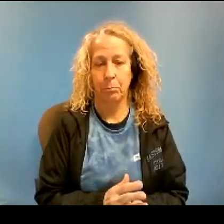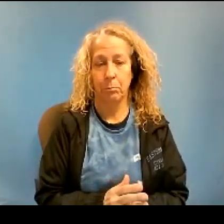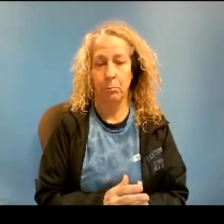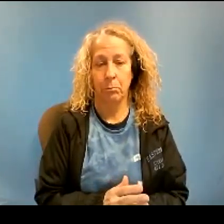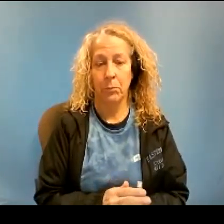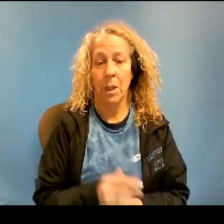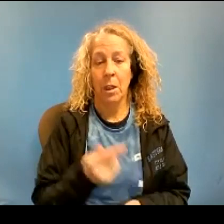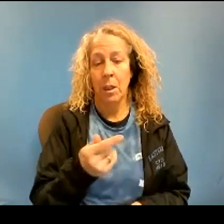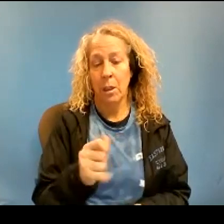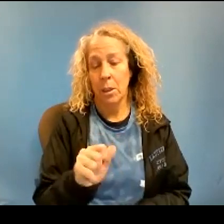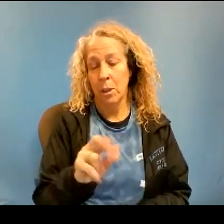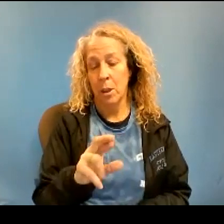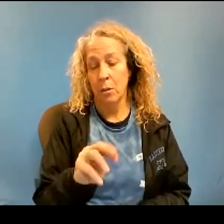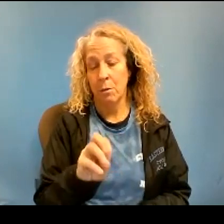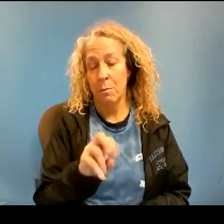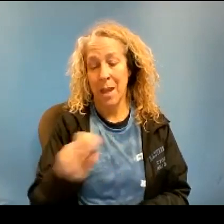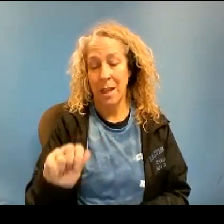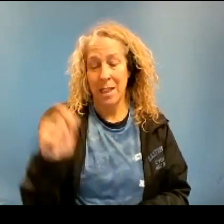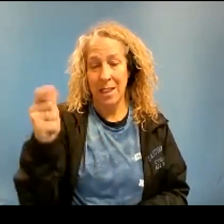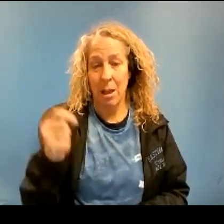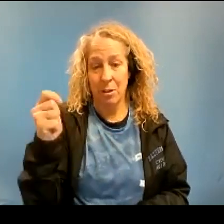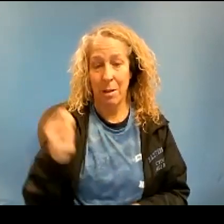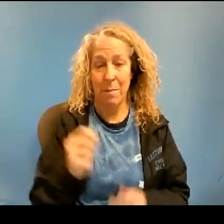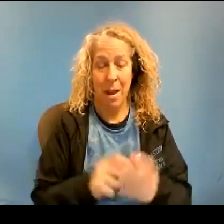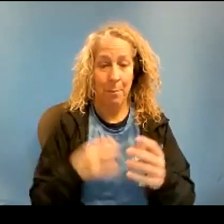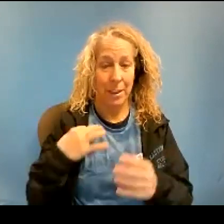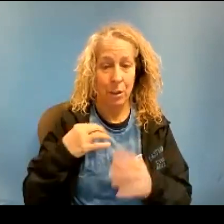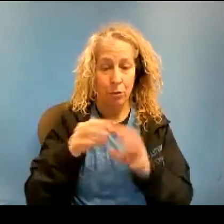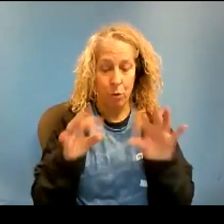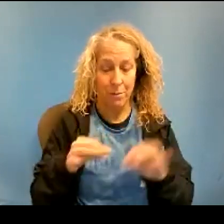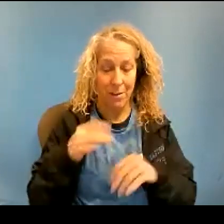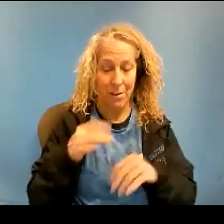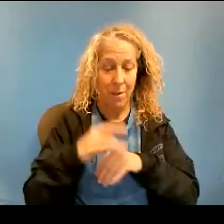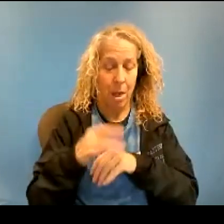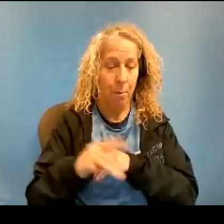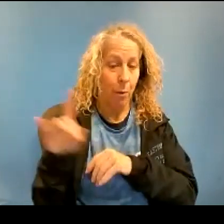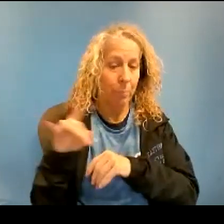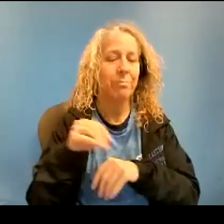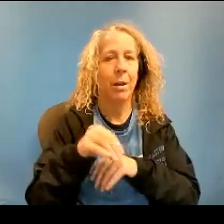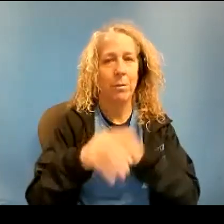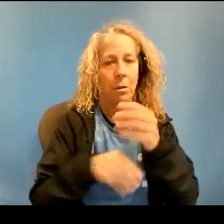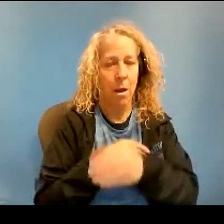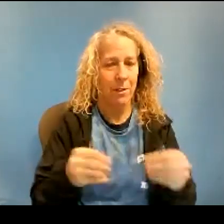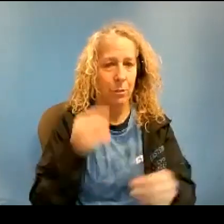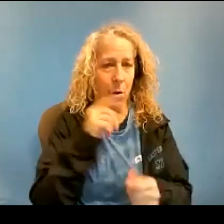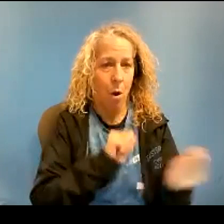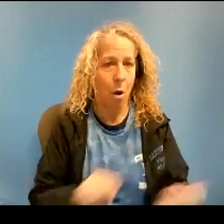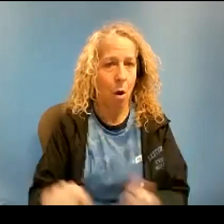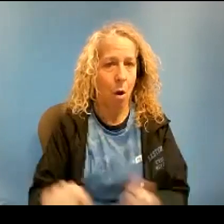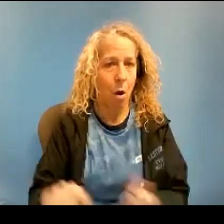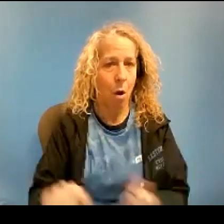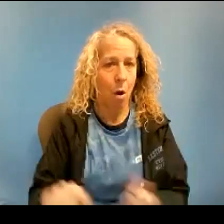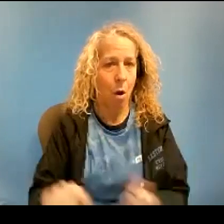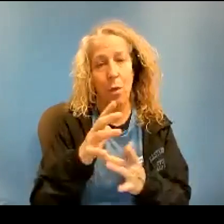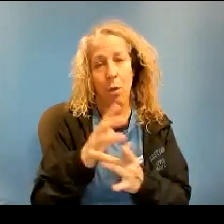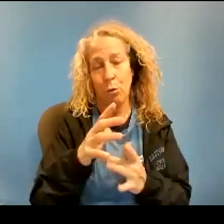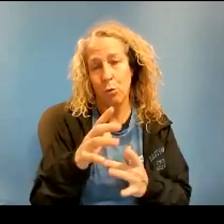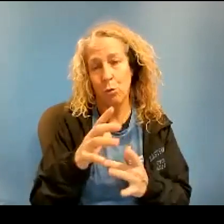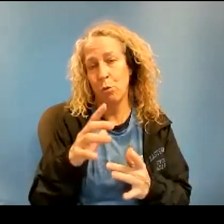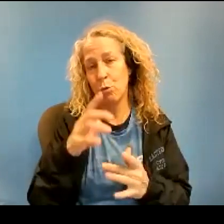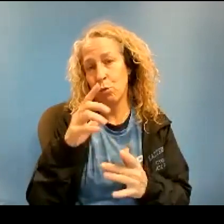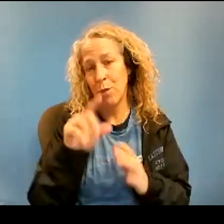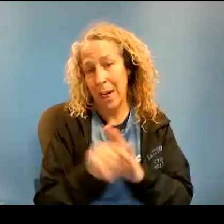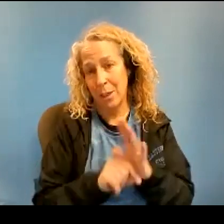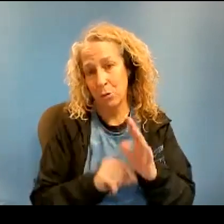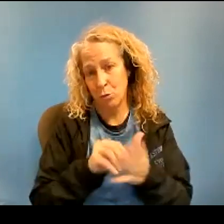Germanna Scholar applications are now available in the Counseling Office for interested 10th graders. All applications must